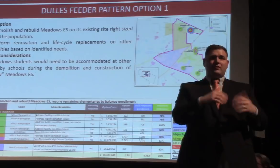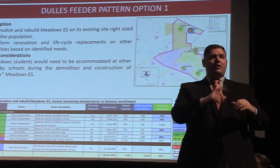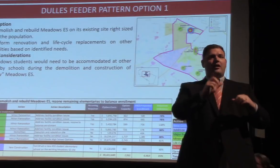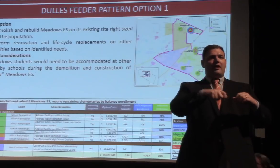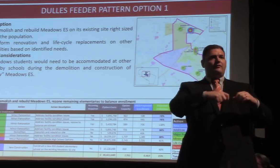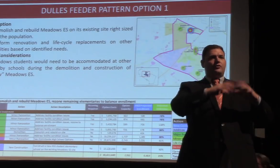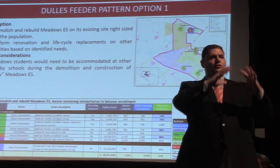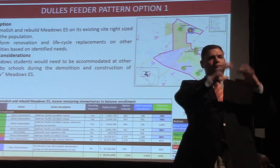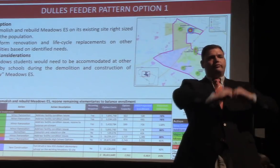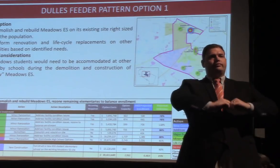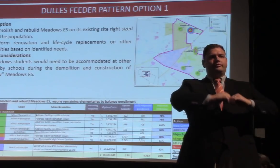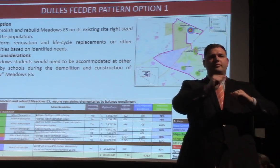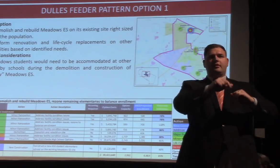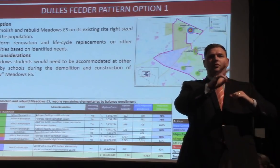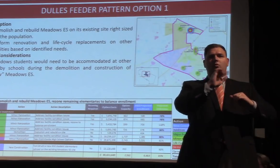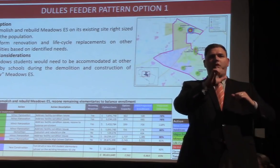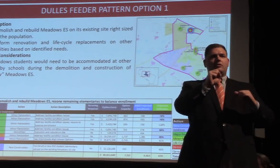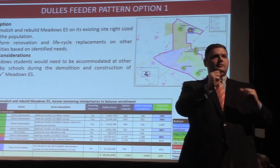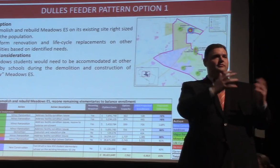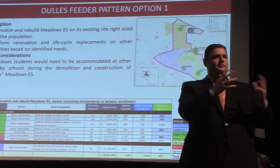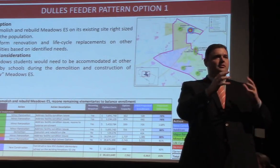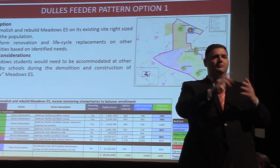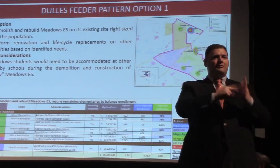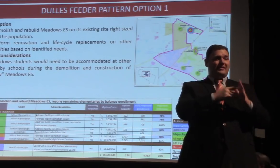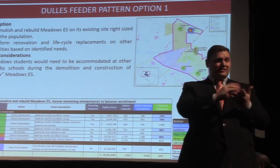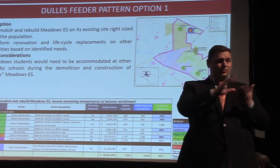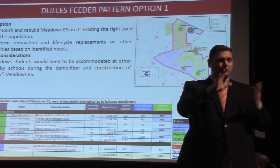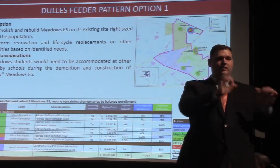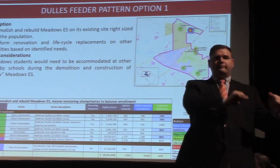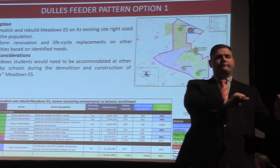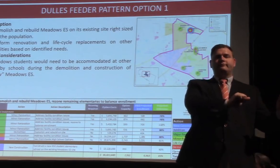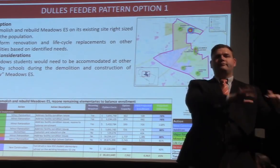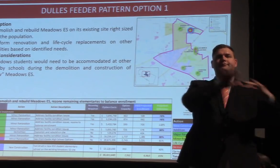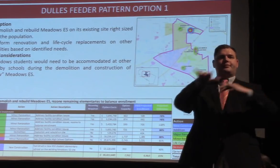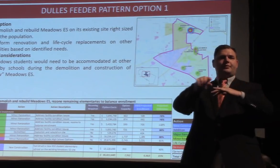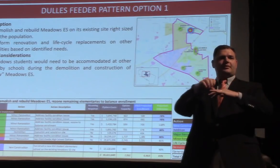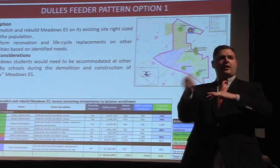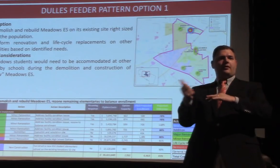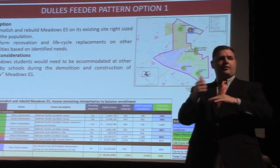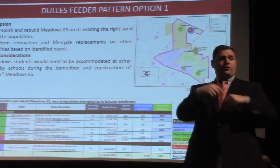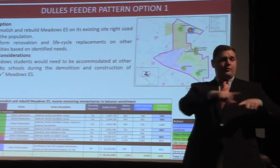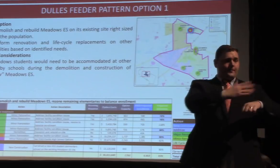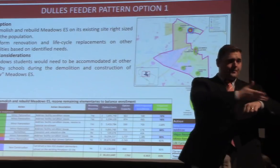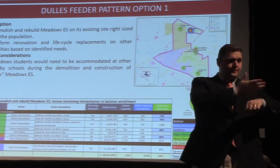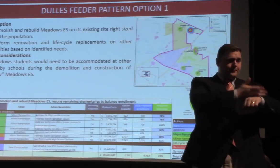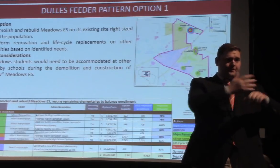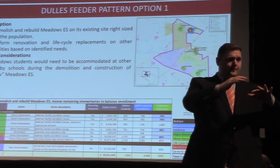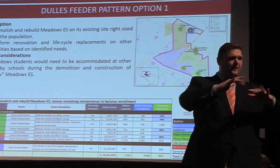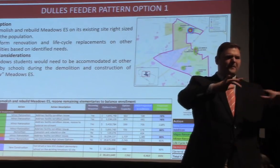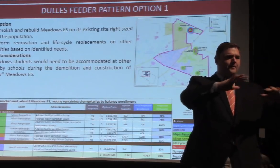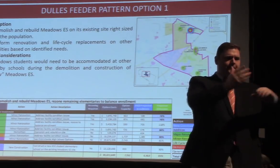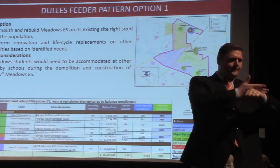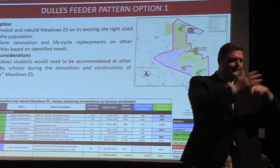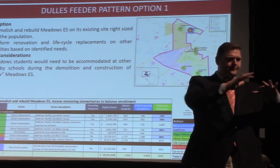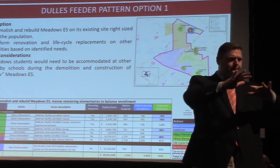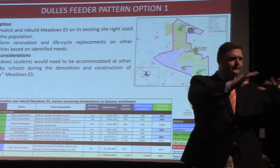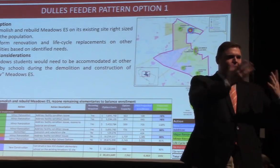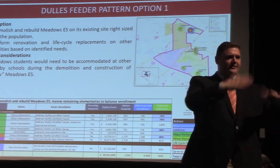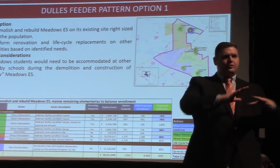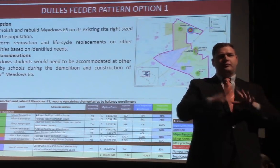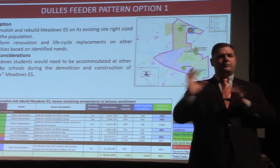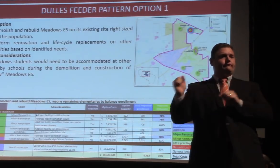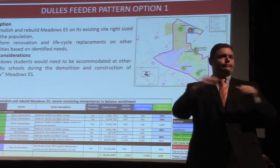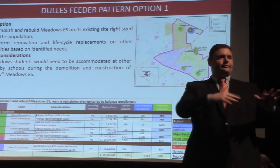being worked on. And so those students would have to be swung into another facility while construction would occur at the new Meadows. We've got some additional